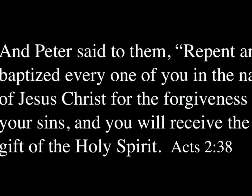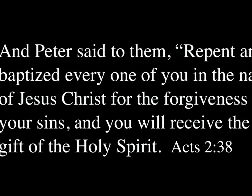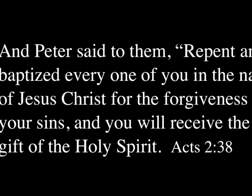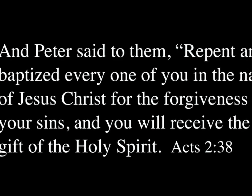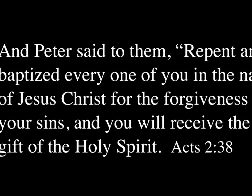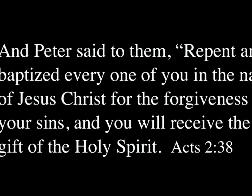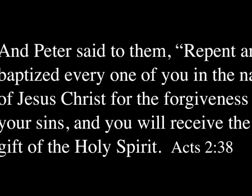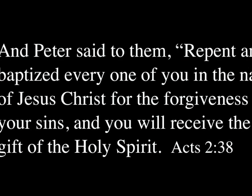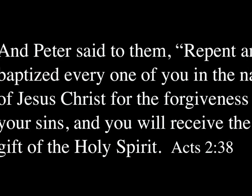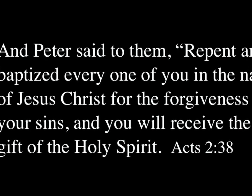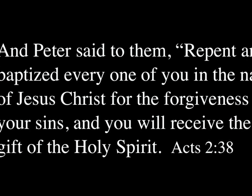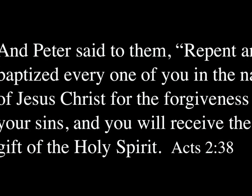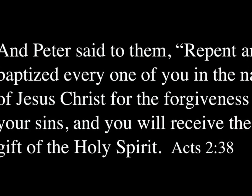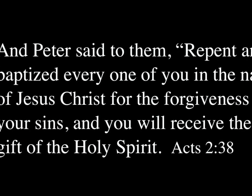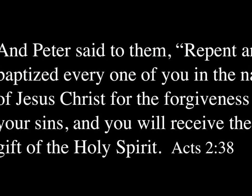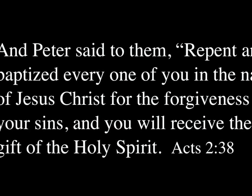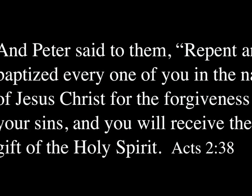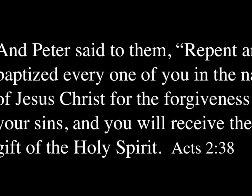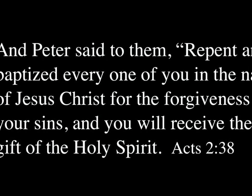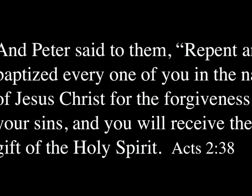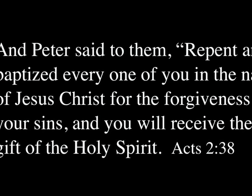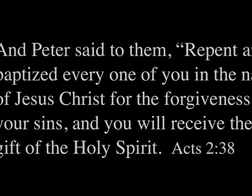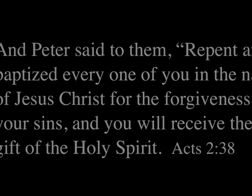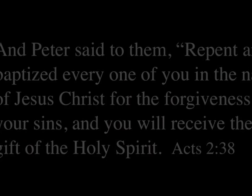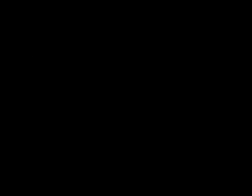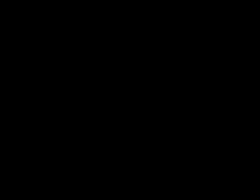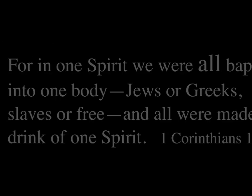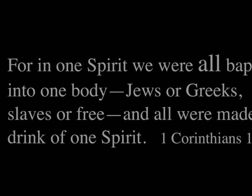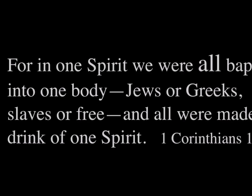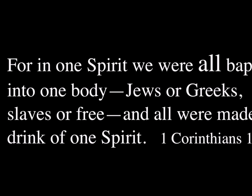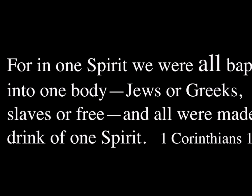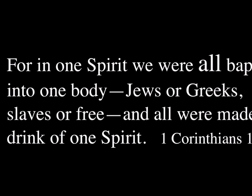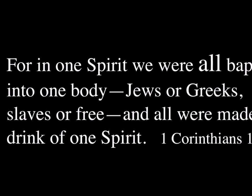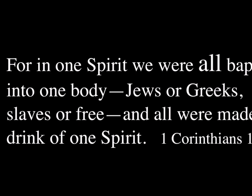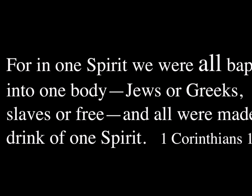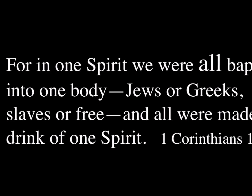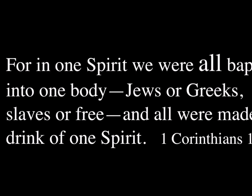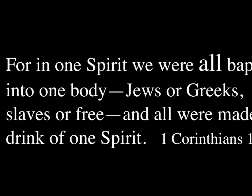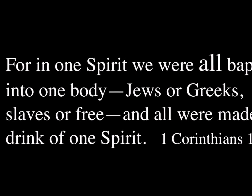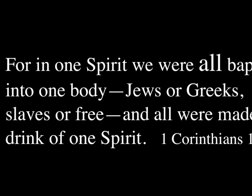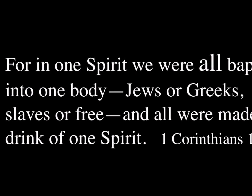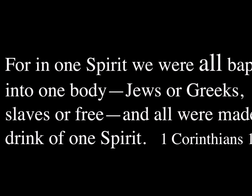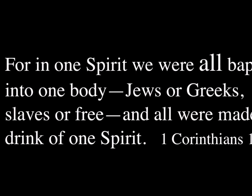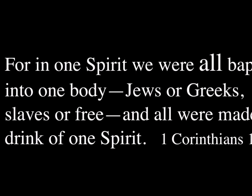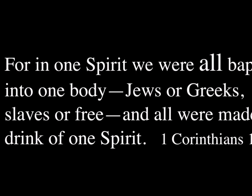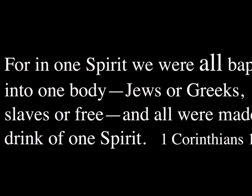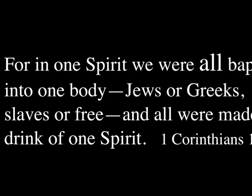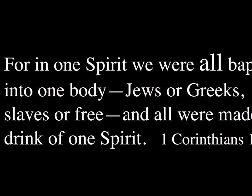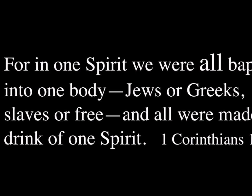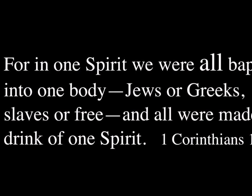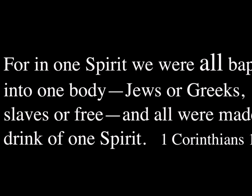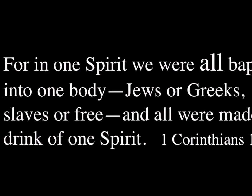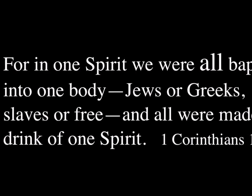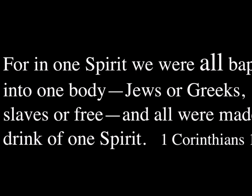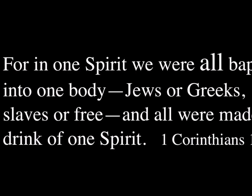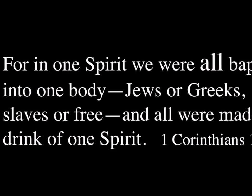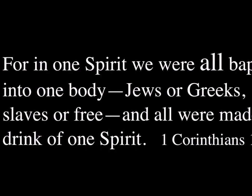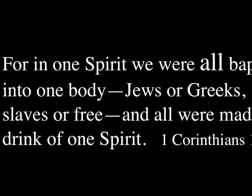Christ, for the forgiveness of your sins. And you will receive the gift of the Holy Spirit. For in one Spirit, we were all baptized